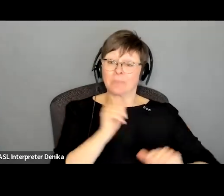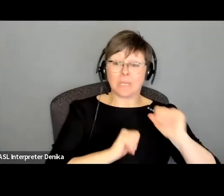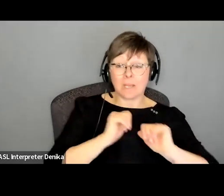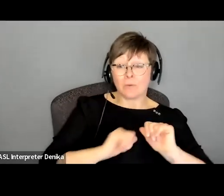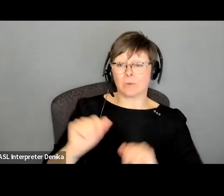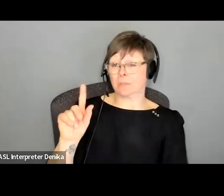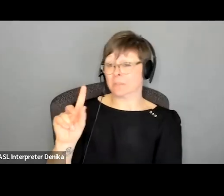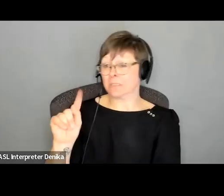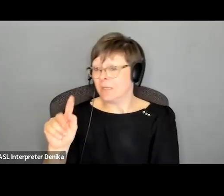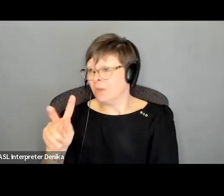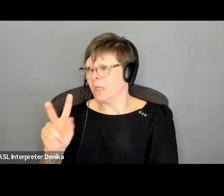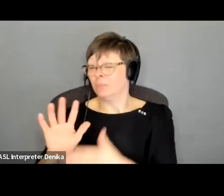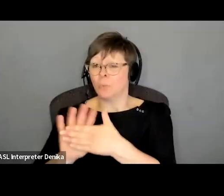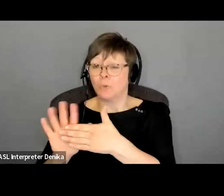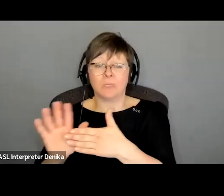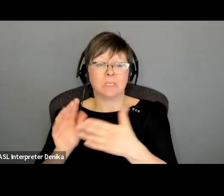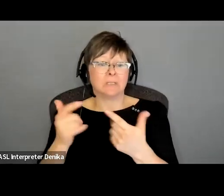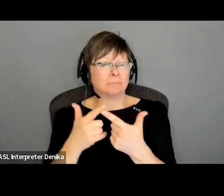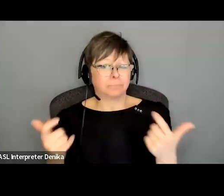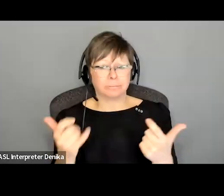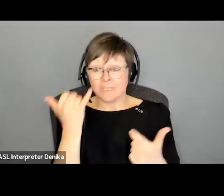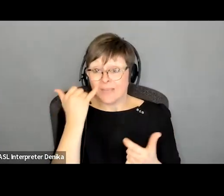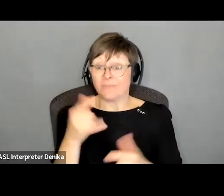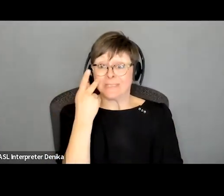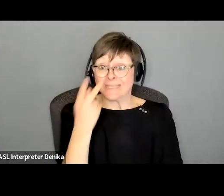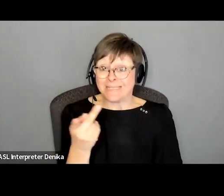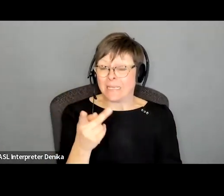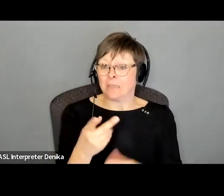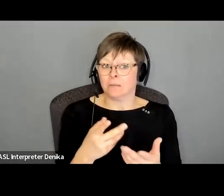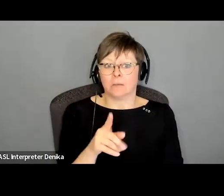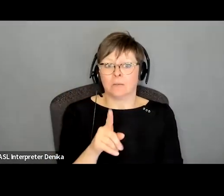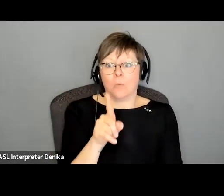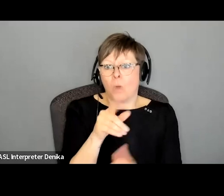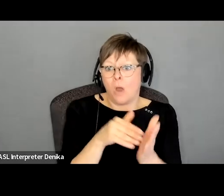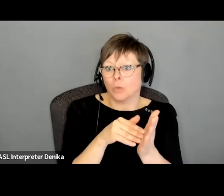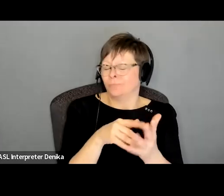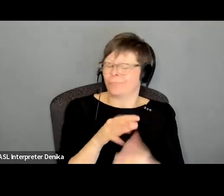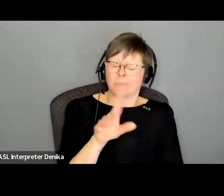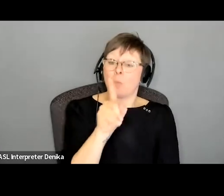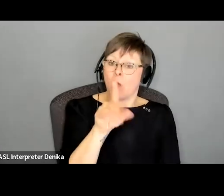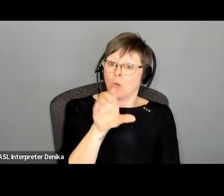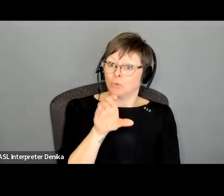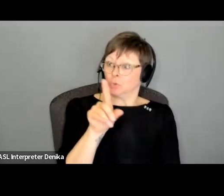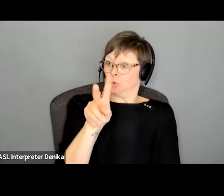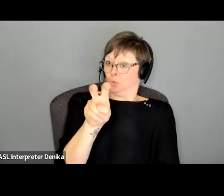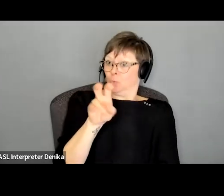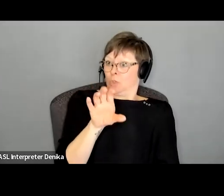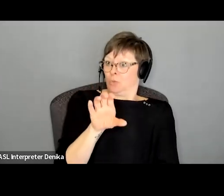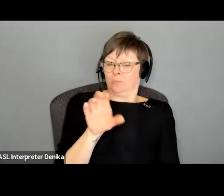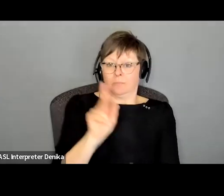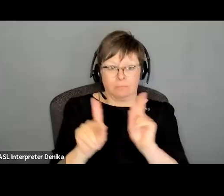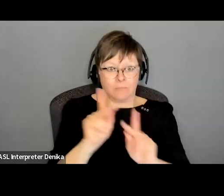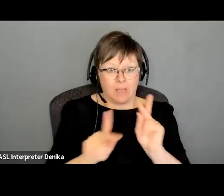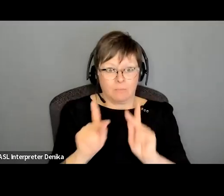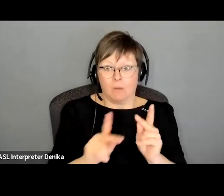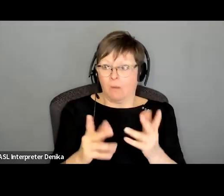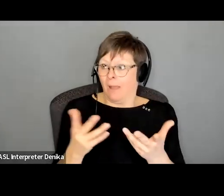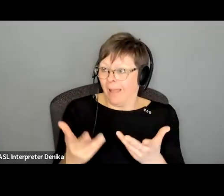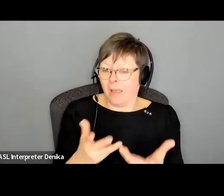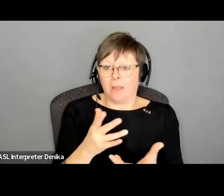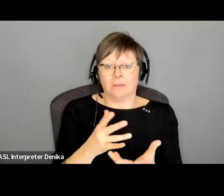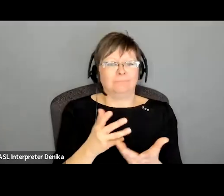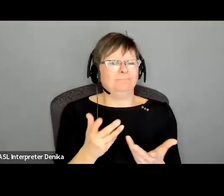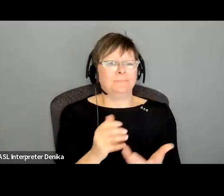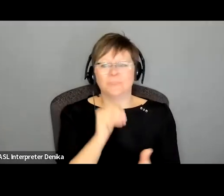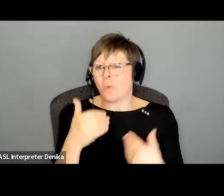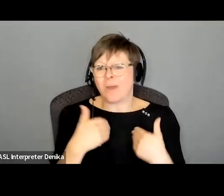if we're seeing hundreds of people we can't give feedback to everybody if somebody is a no i don't have the time to write and say i'm really sorry